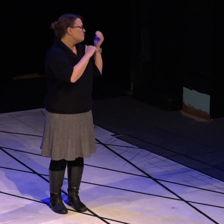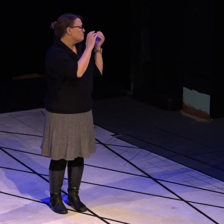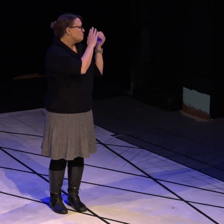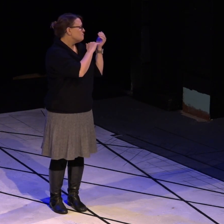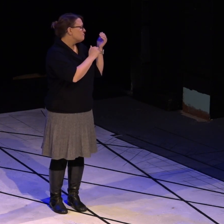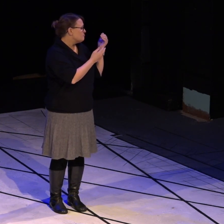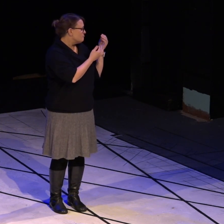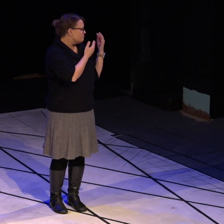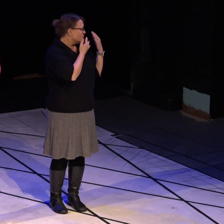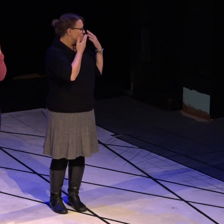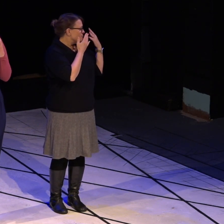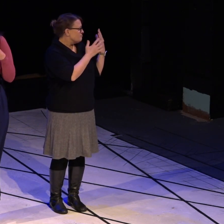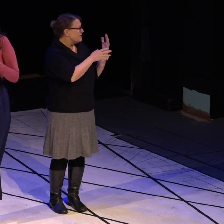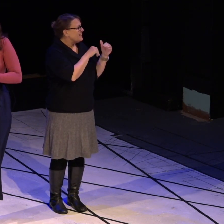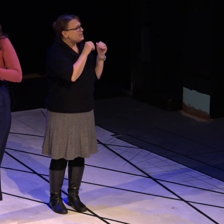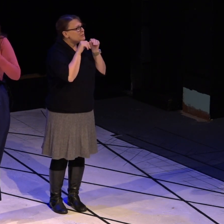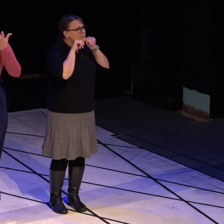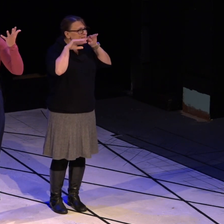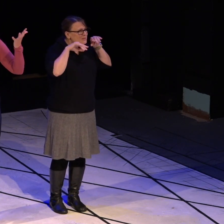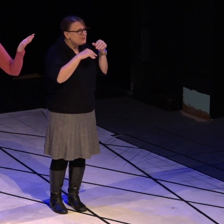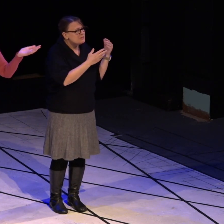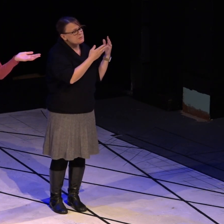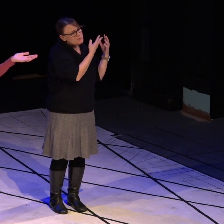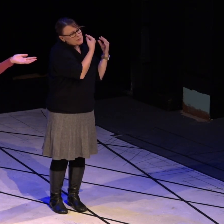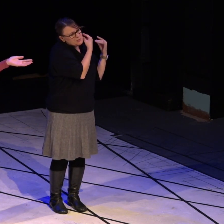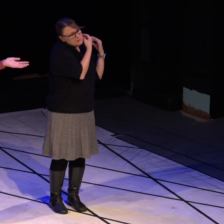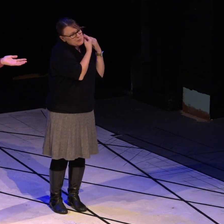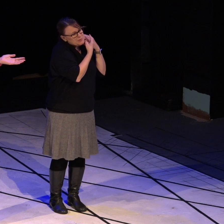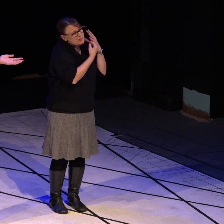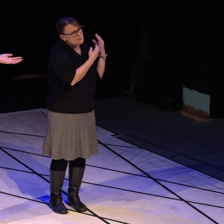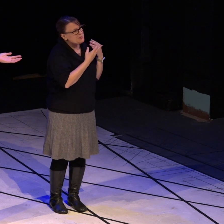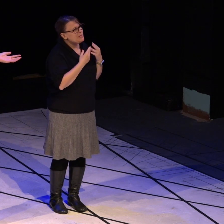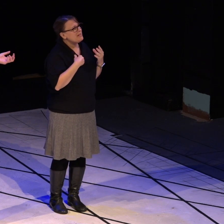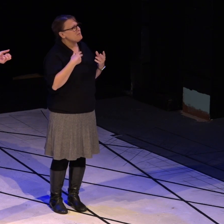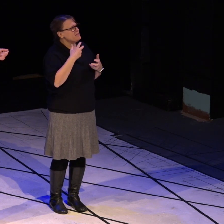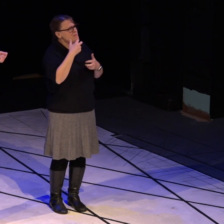breath and those silly whiskers just take all of my troubles.